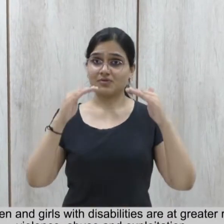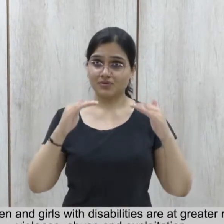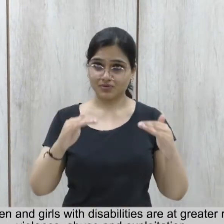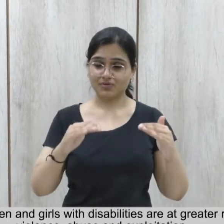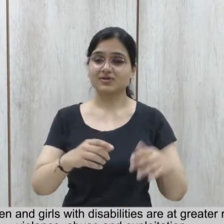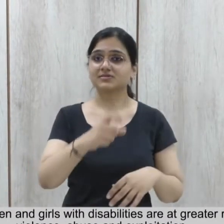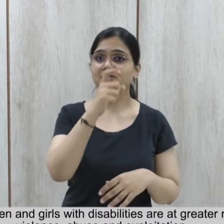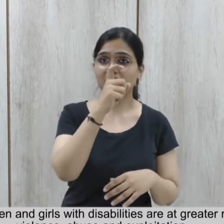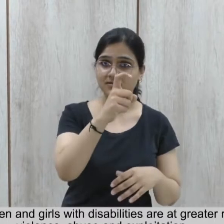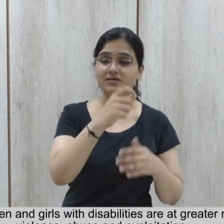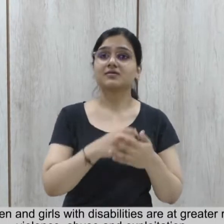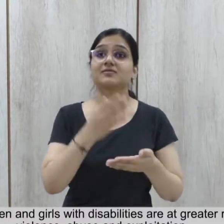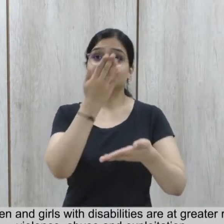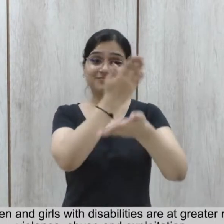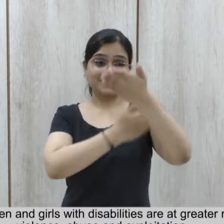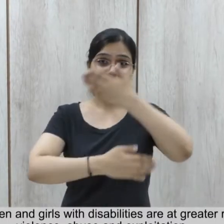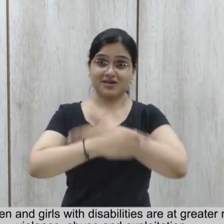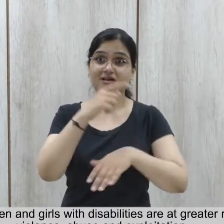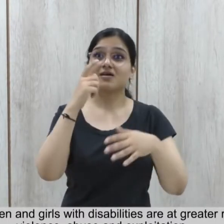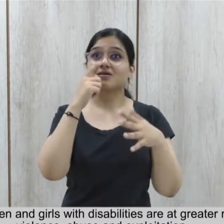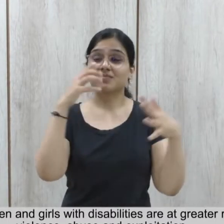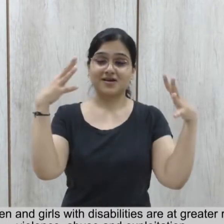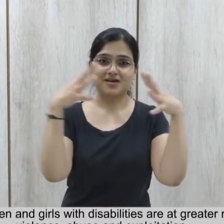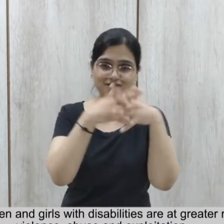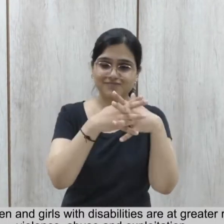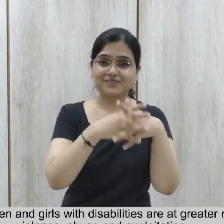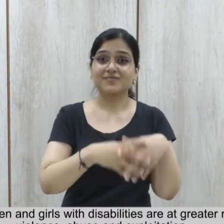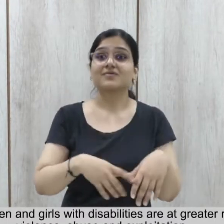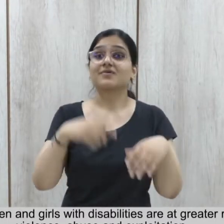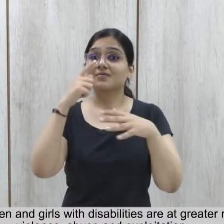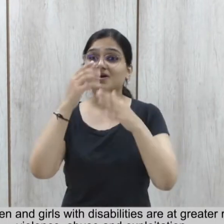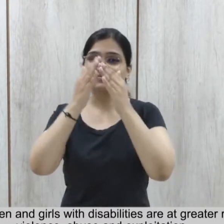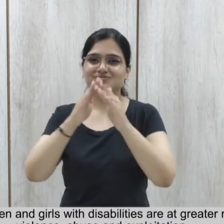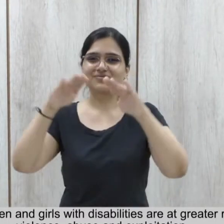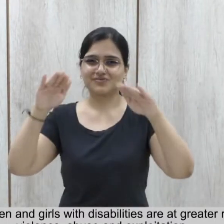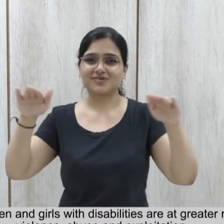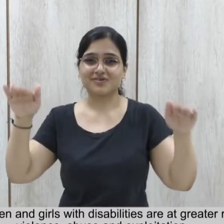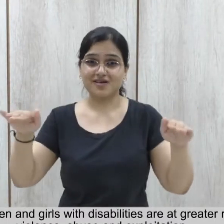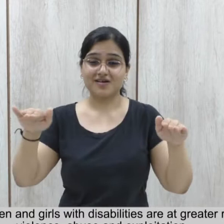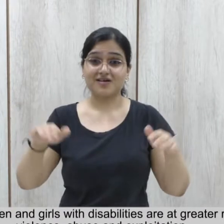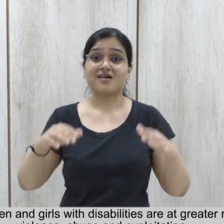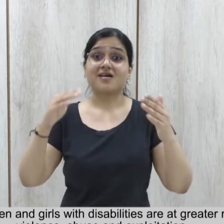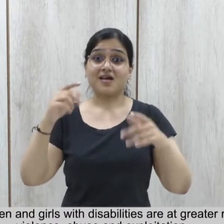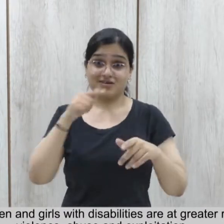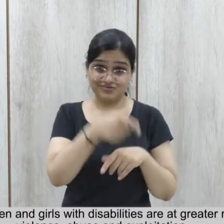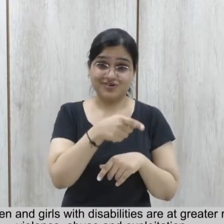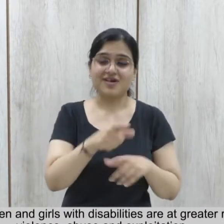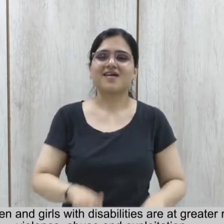Recognizes that women and girls with disabilities are